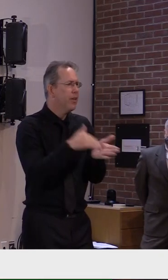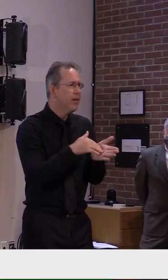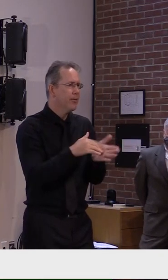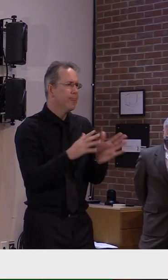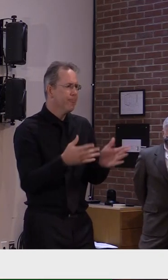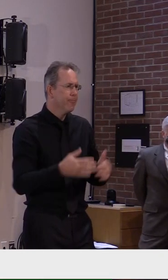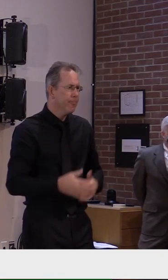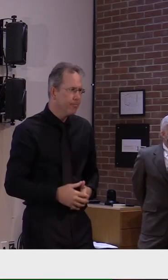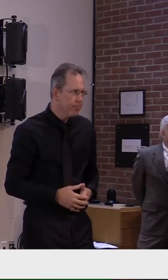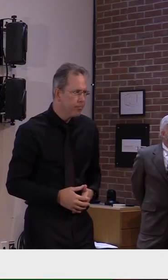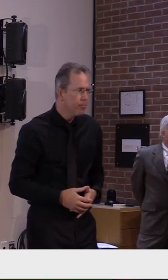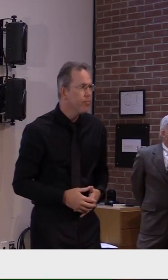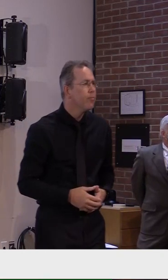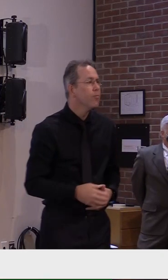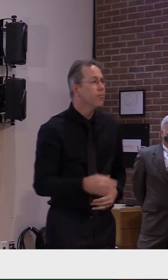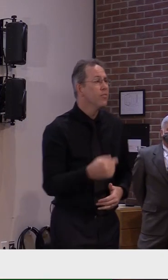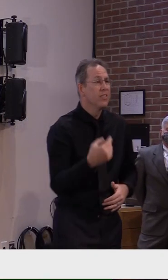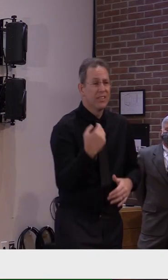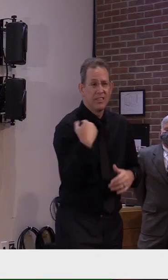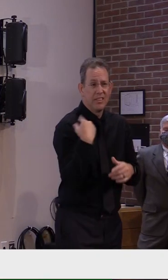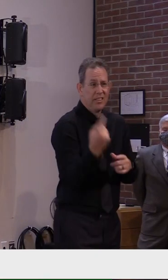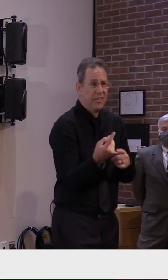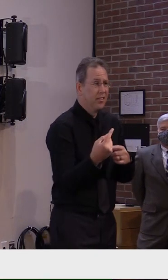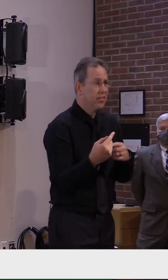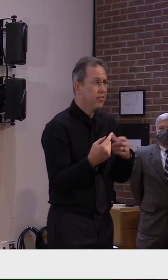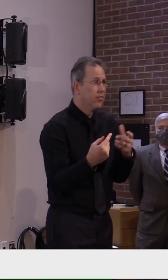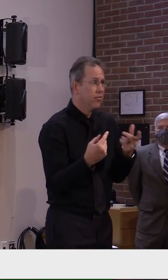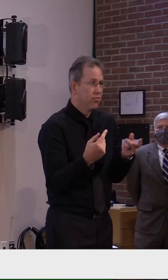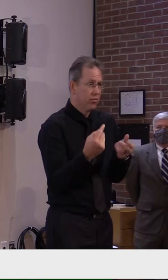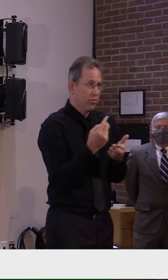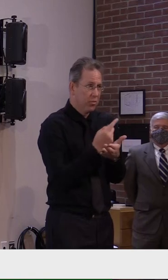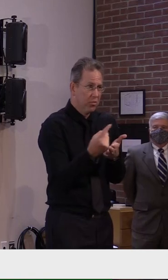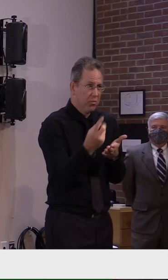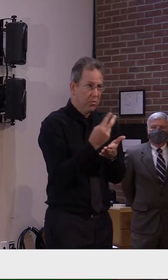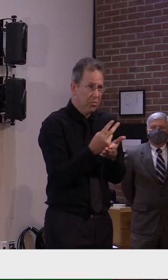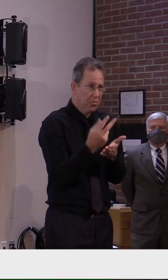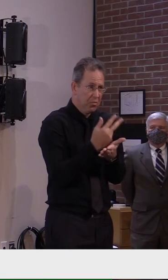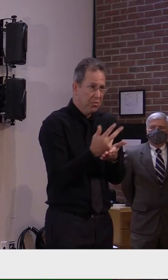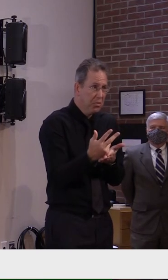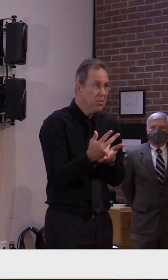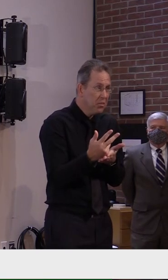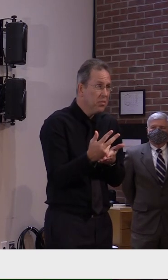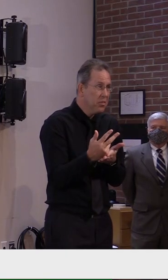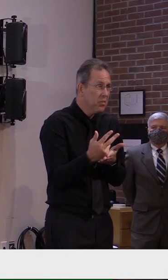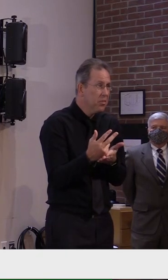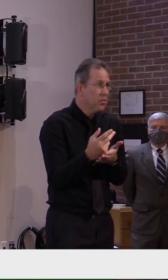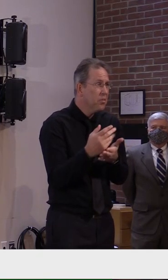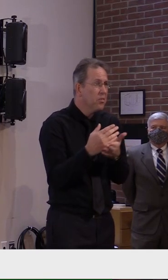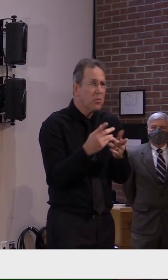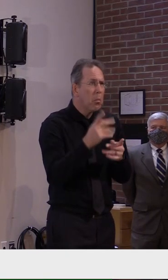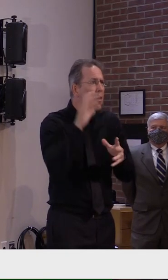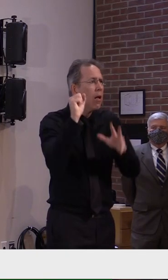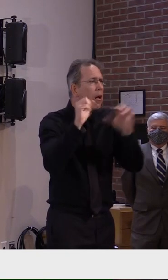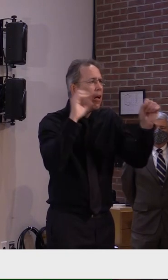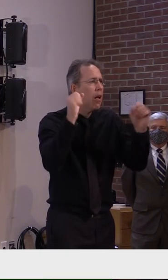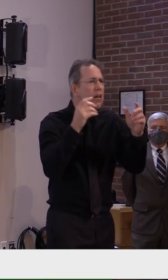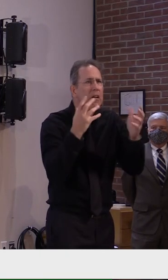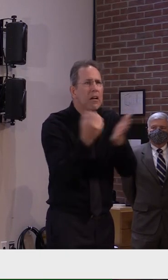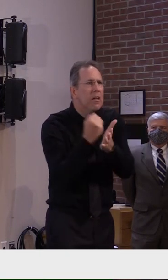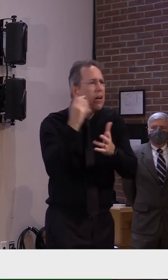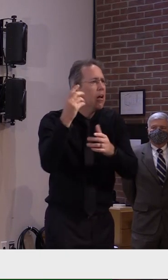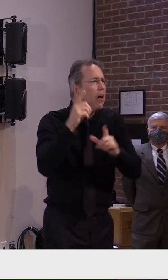a negative way over the last three or four weeks. And we can get back just that quick if we